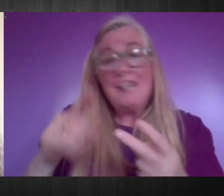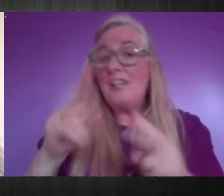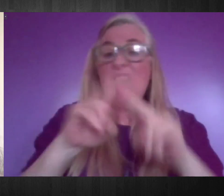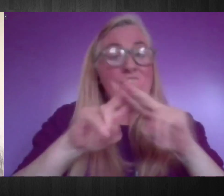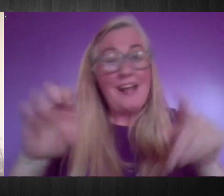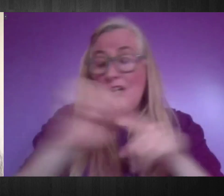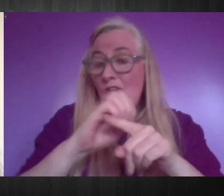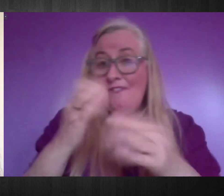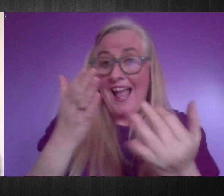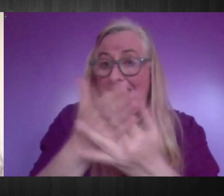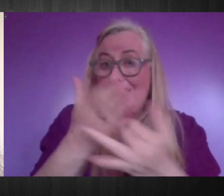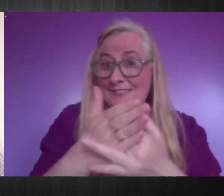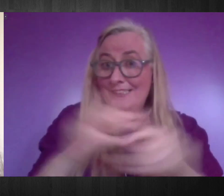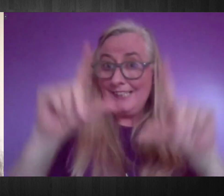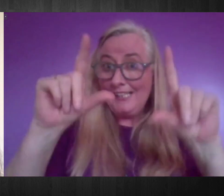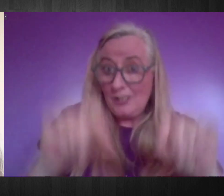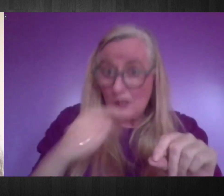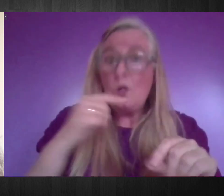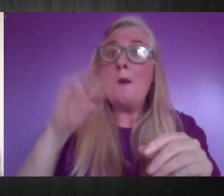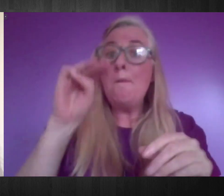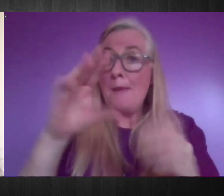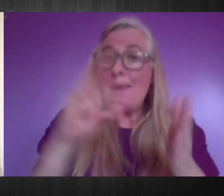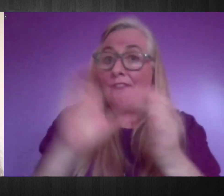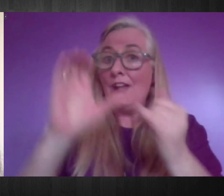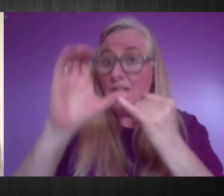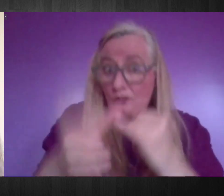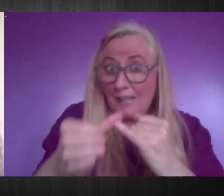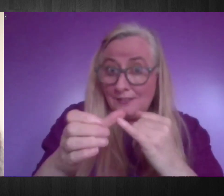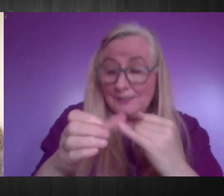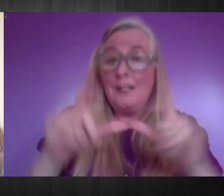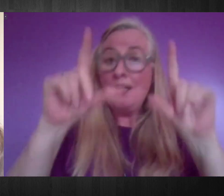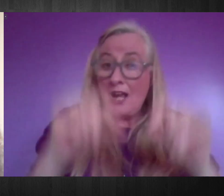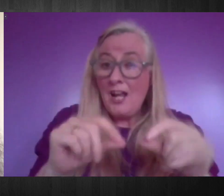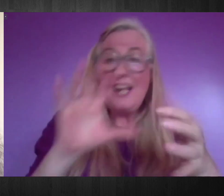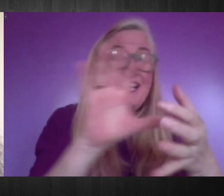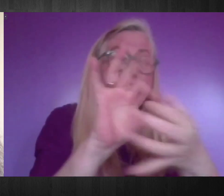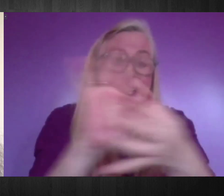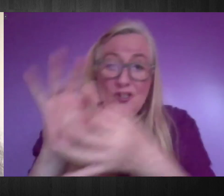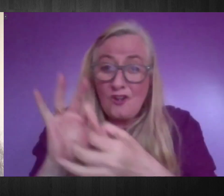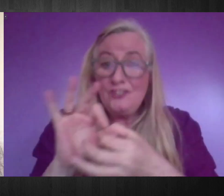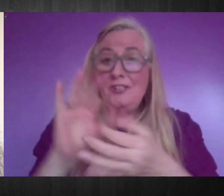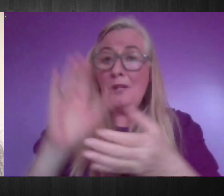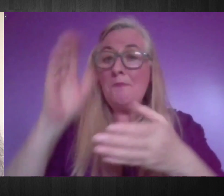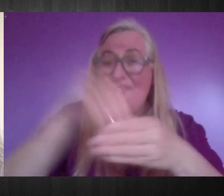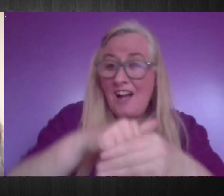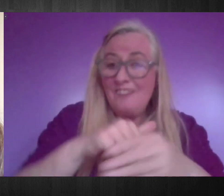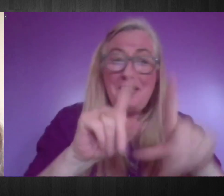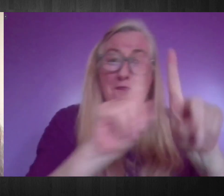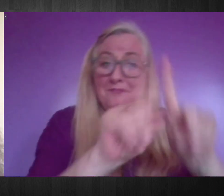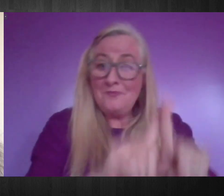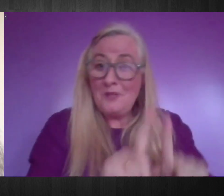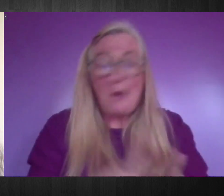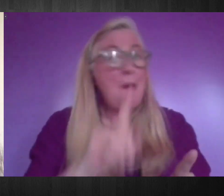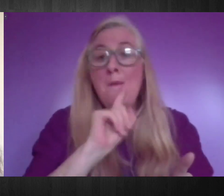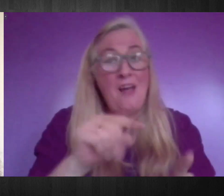Internet. So even though there might be lots of opportunities for many of us to stay in touch and get involved in lots of activities, that's not always